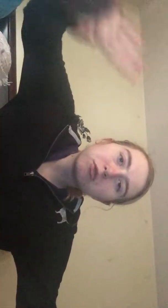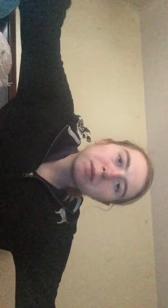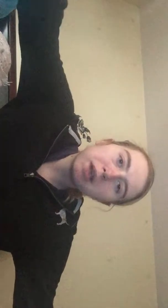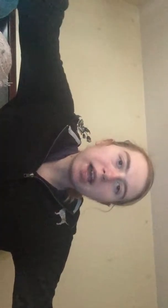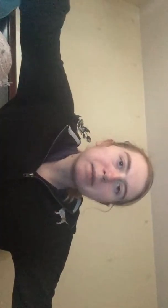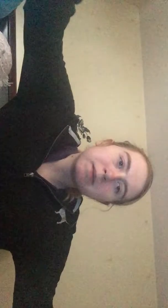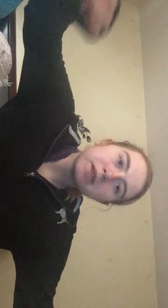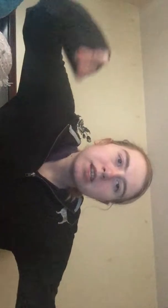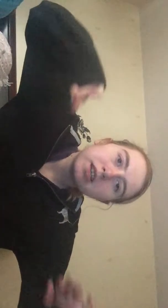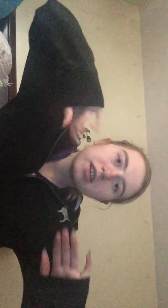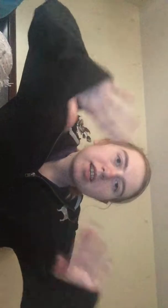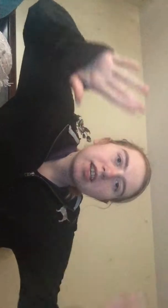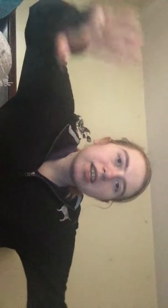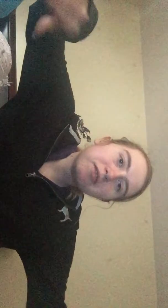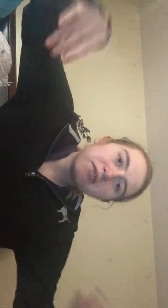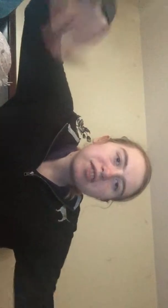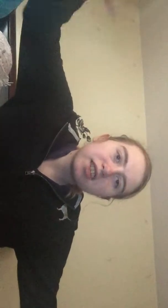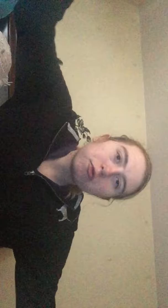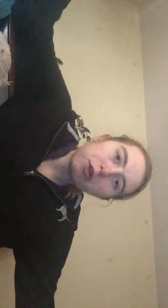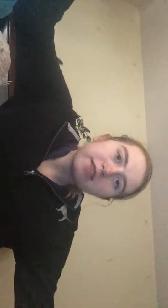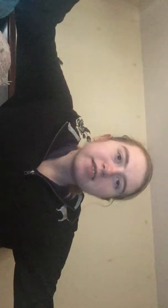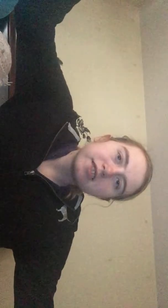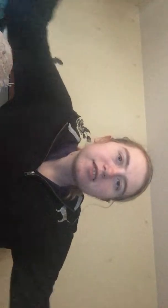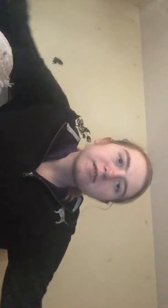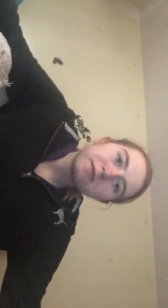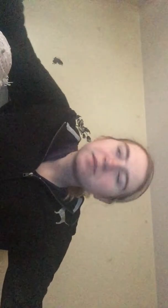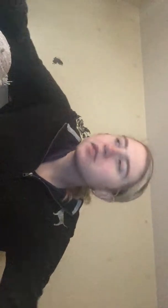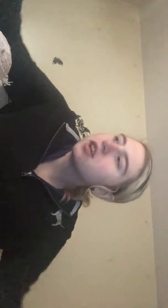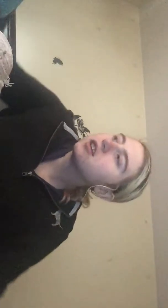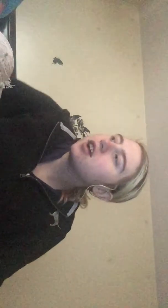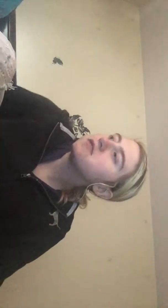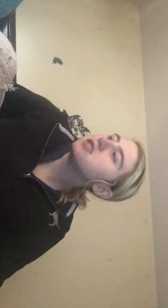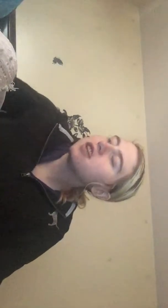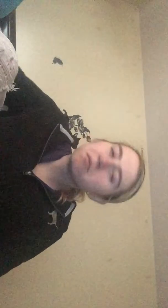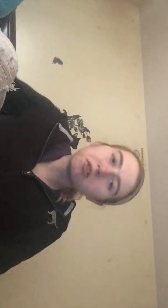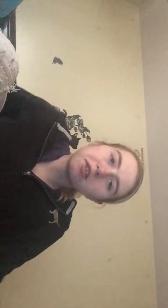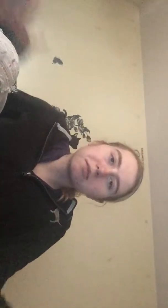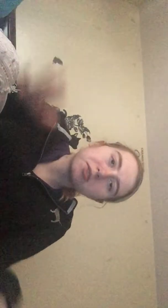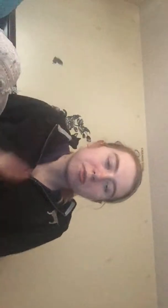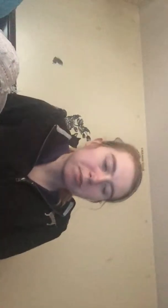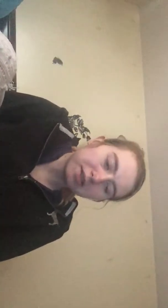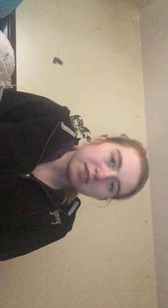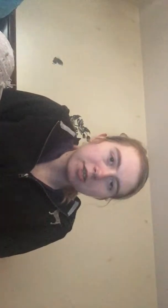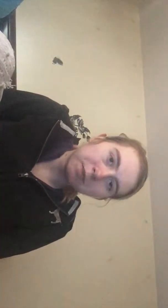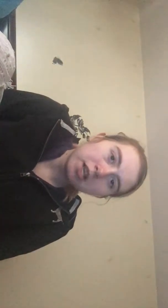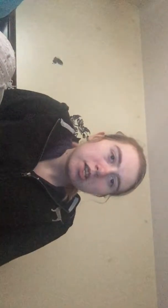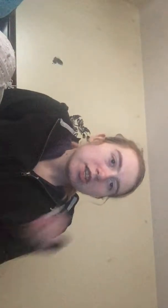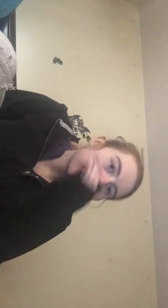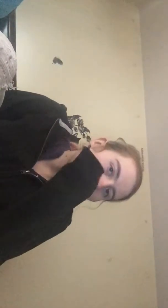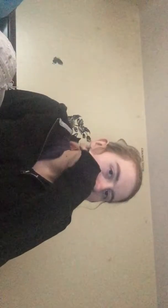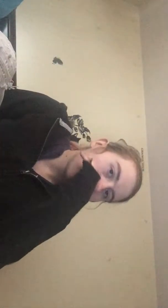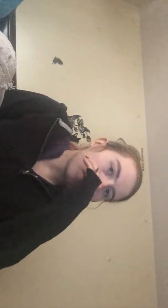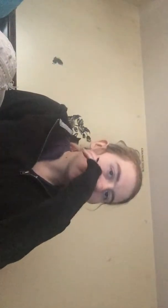are right behind me even if it's like rock sings and I've seen Nightmare on Elm Street with my sister she had that movie um